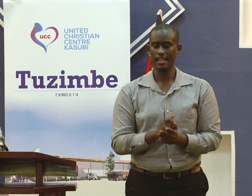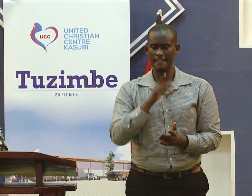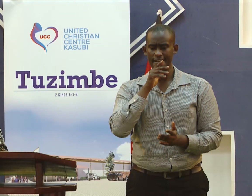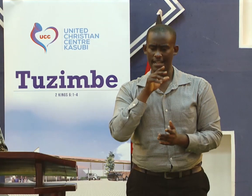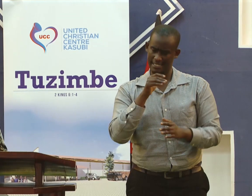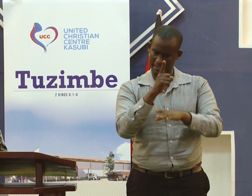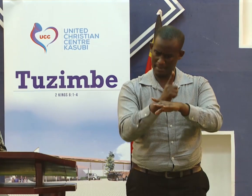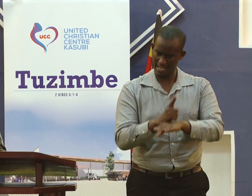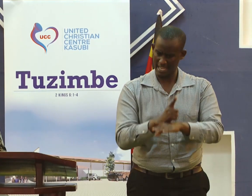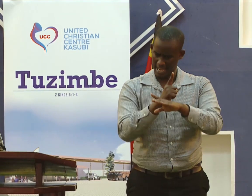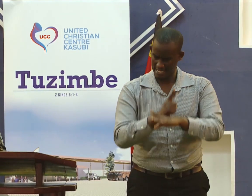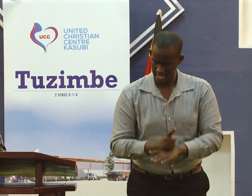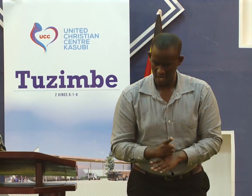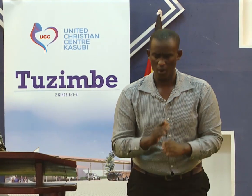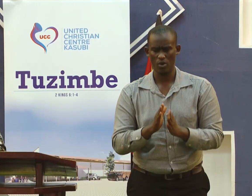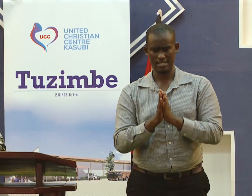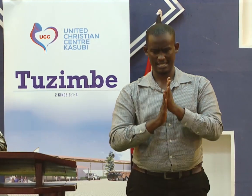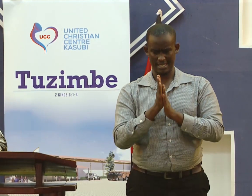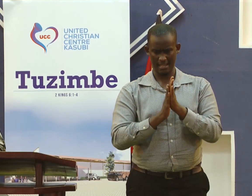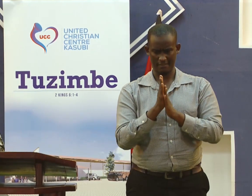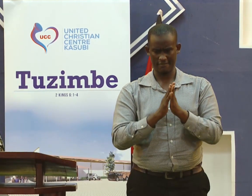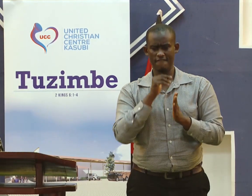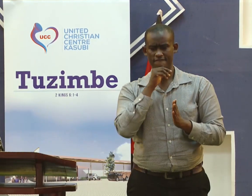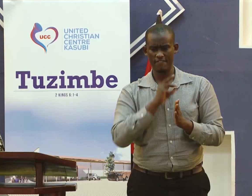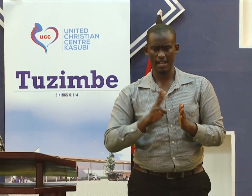According to the way he desires it to be.